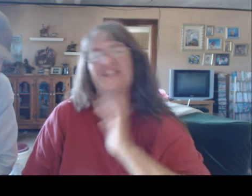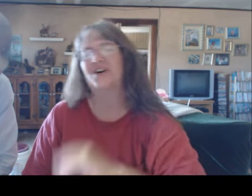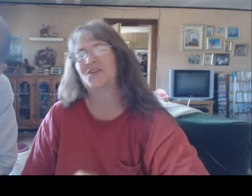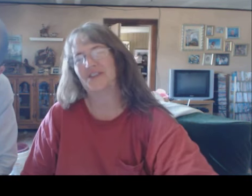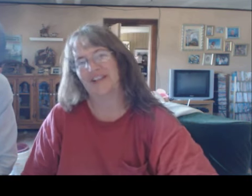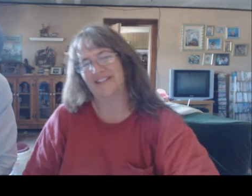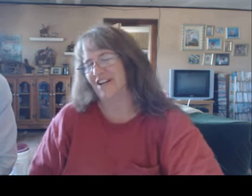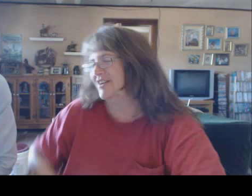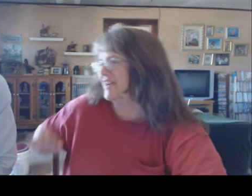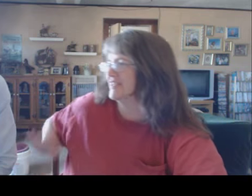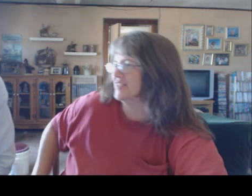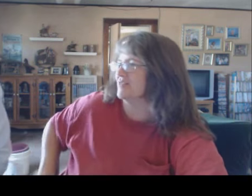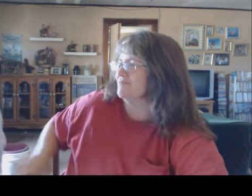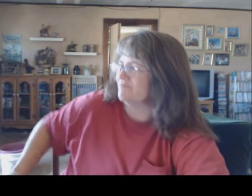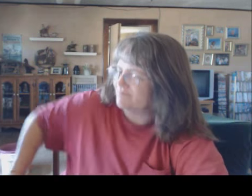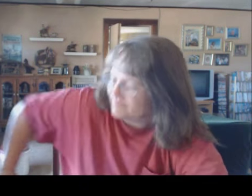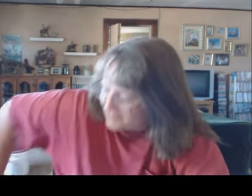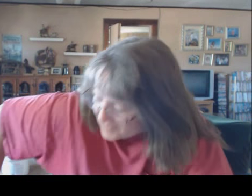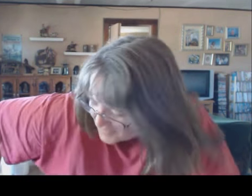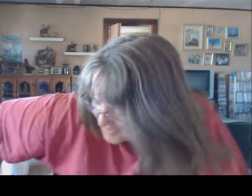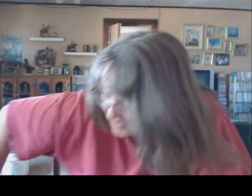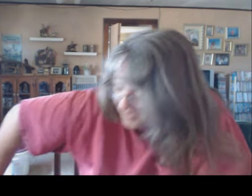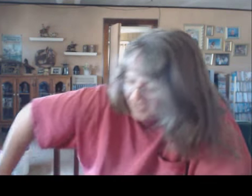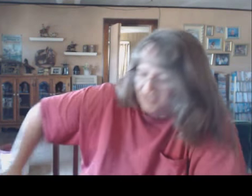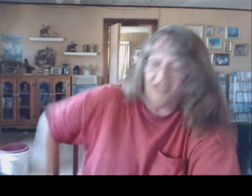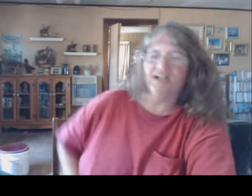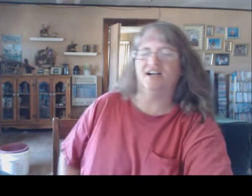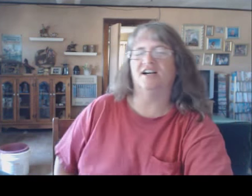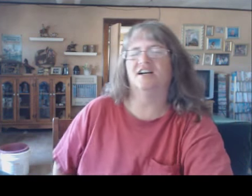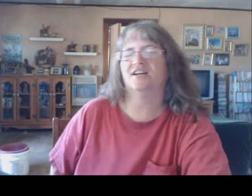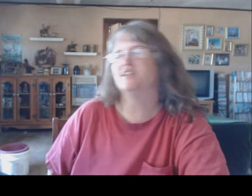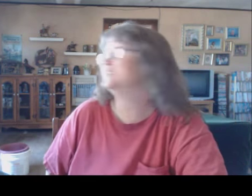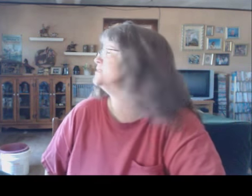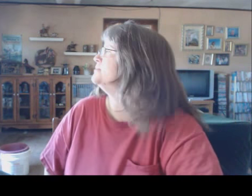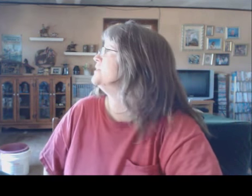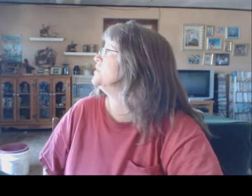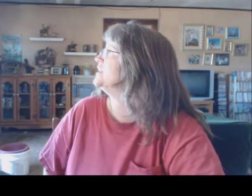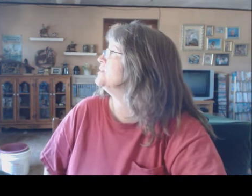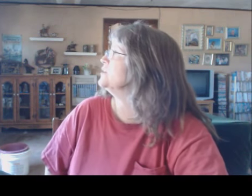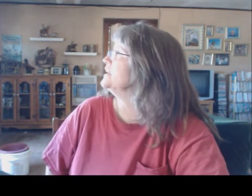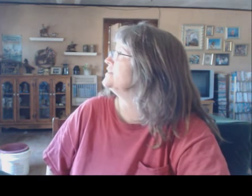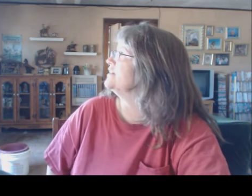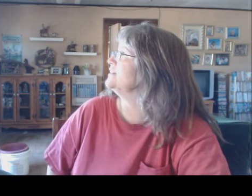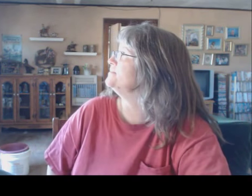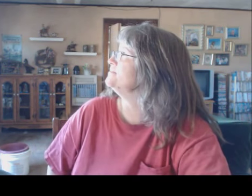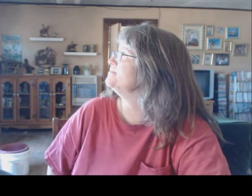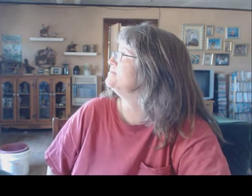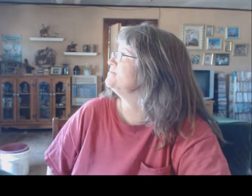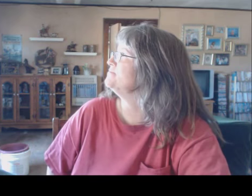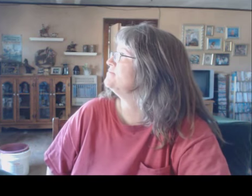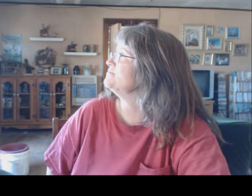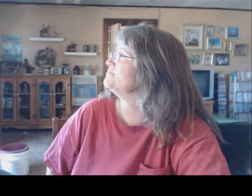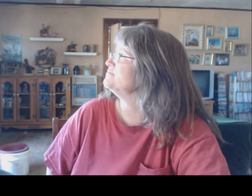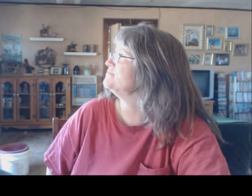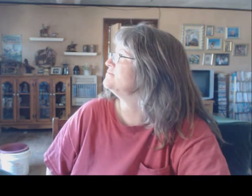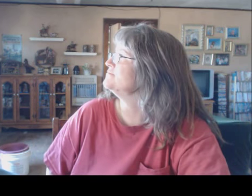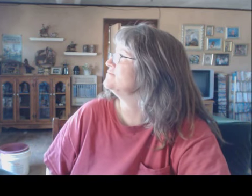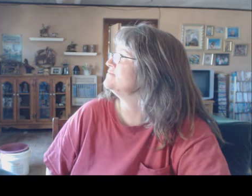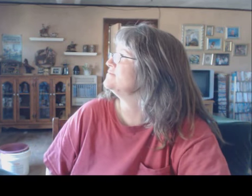No, we're not. Okay, so... It's been one of them weeks, huh? It's been